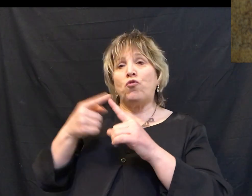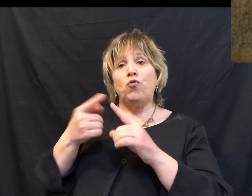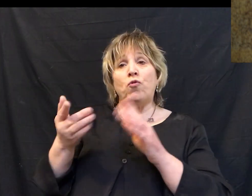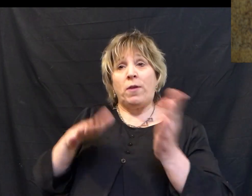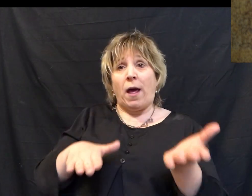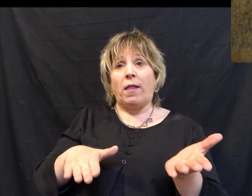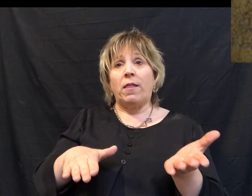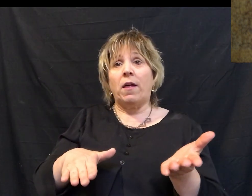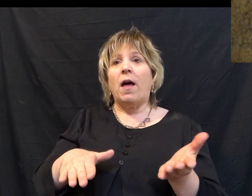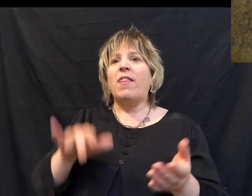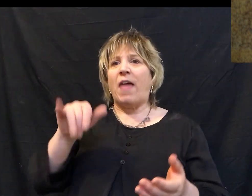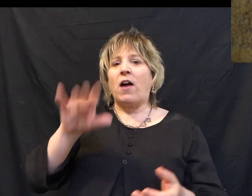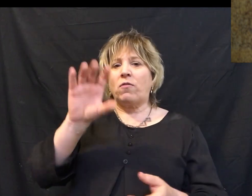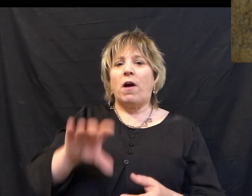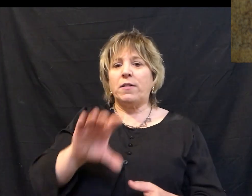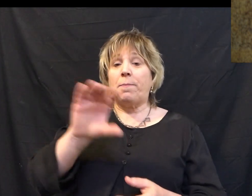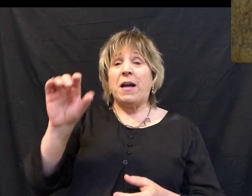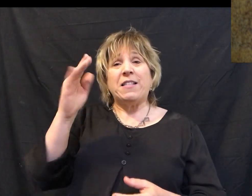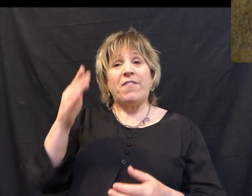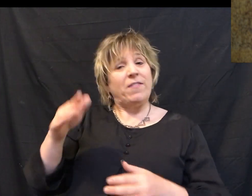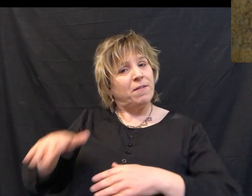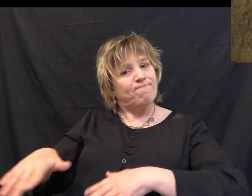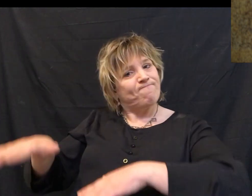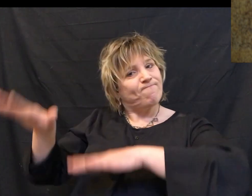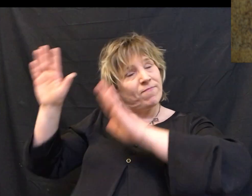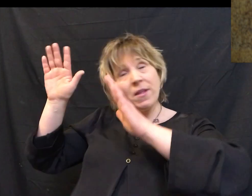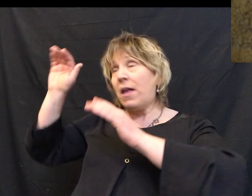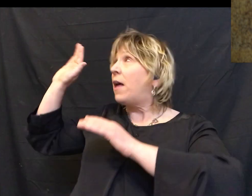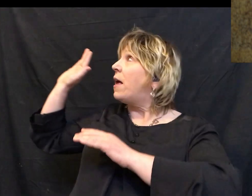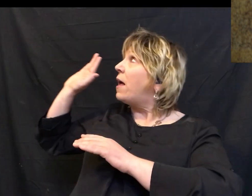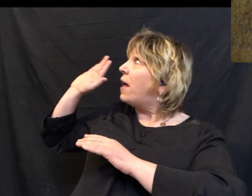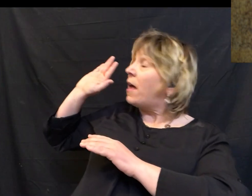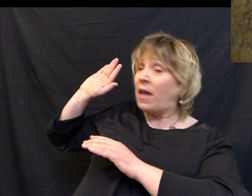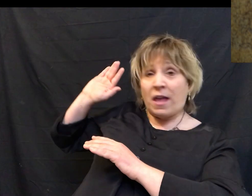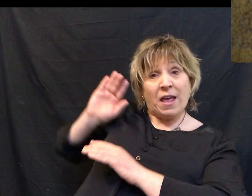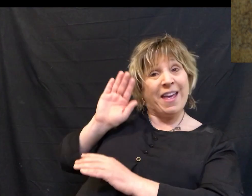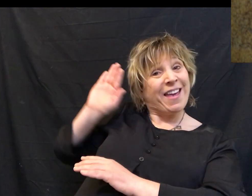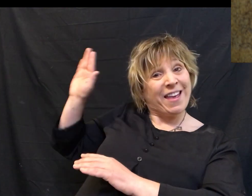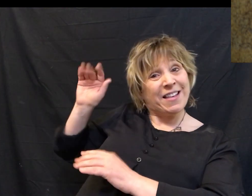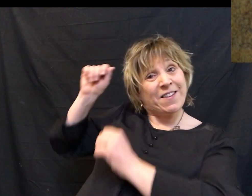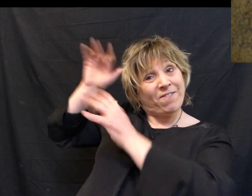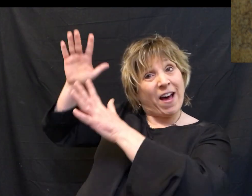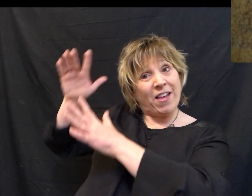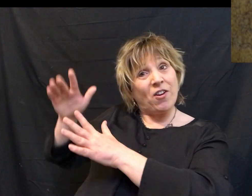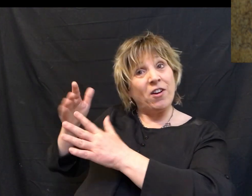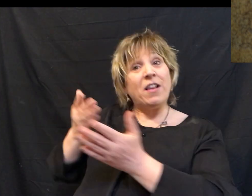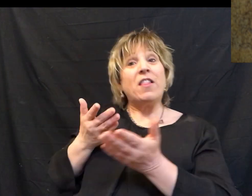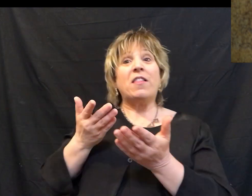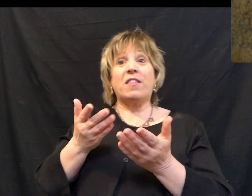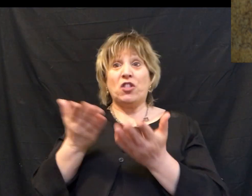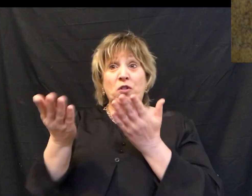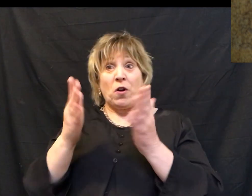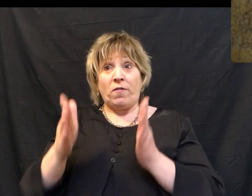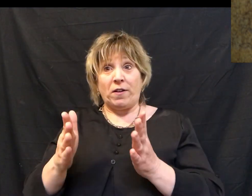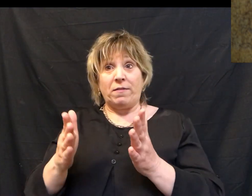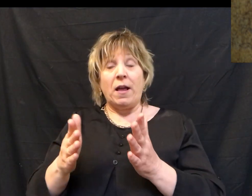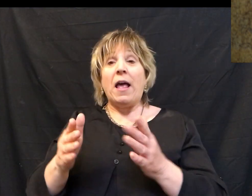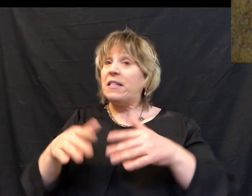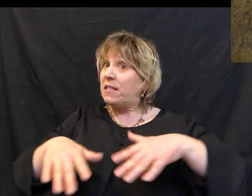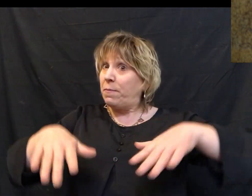even the death of the cross. And because of that obedience, because of him submitting to his father as a servant, submitting to